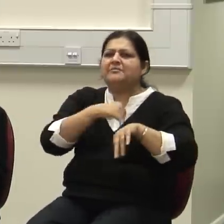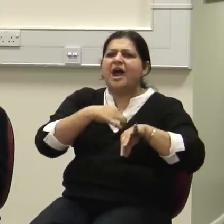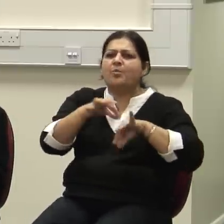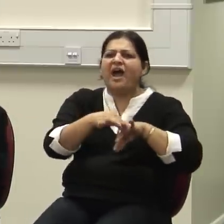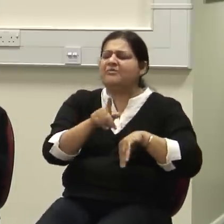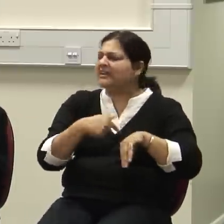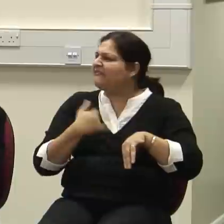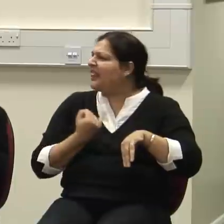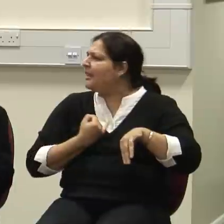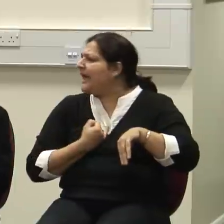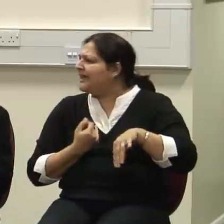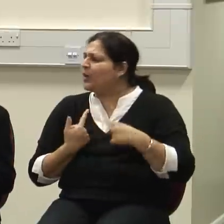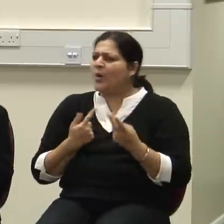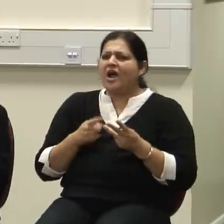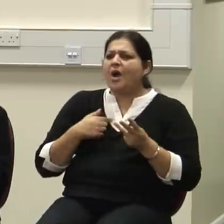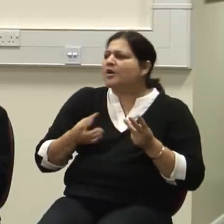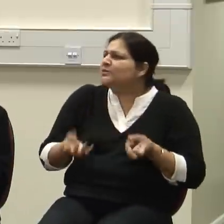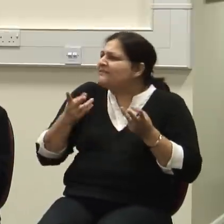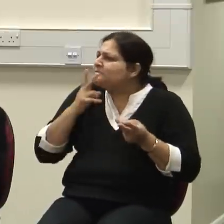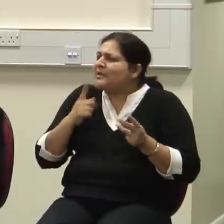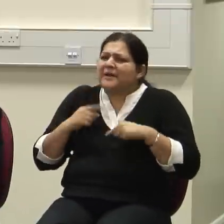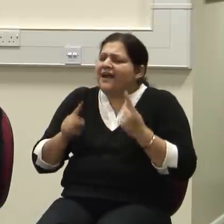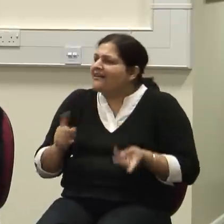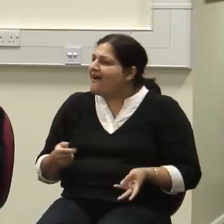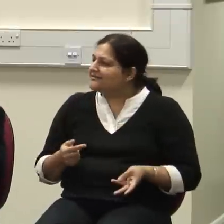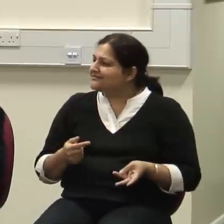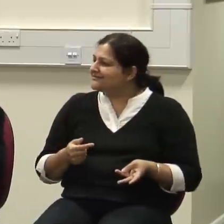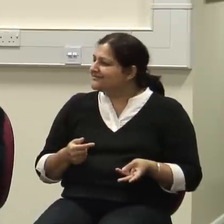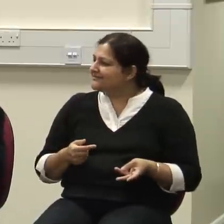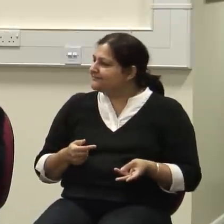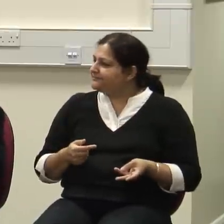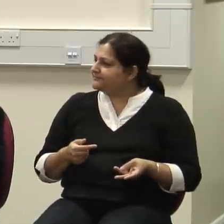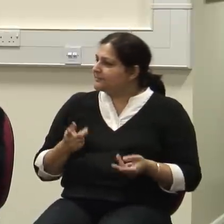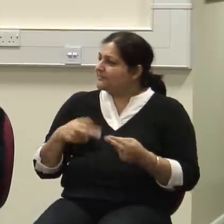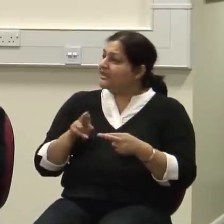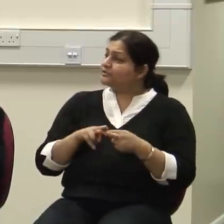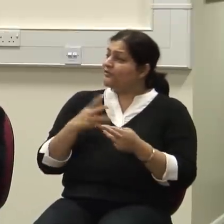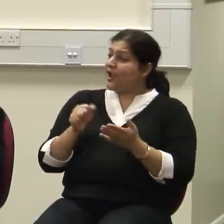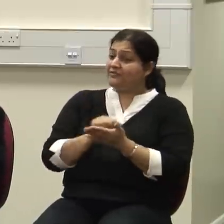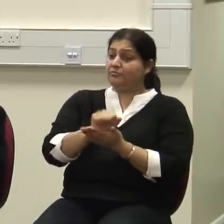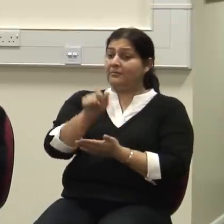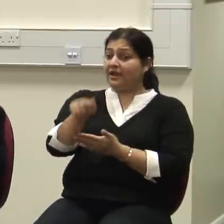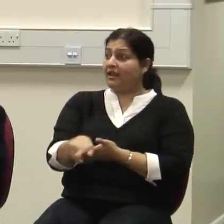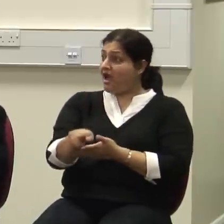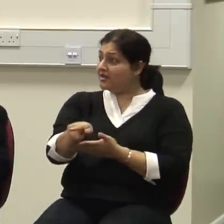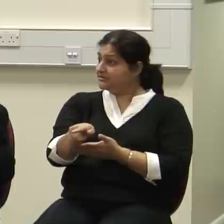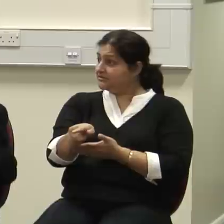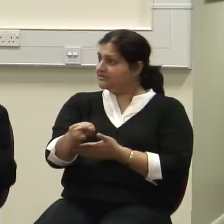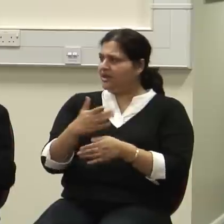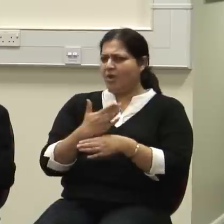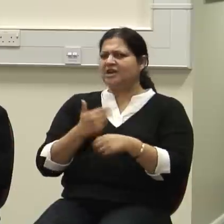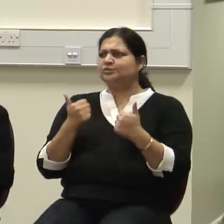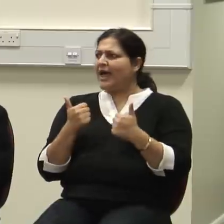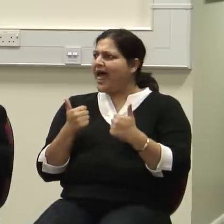And I can tell you that this system with a proper client works very, very well. It's not that hard to help, to cure